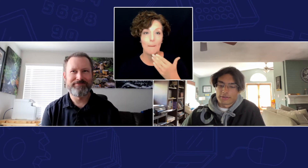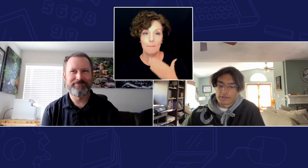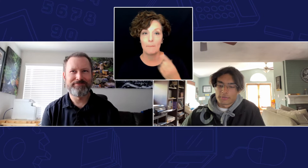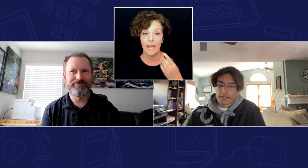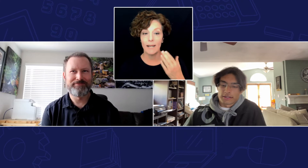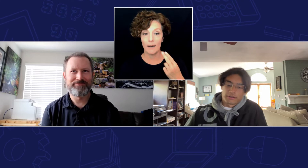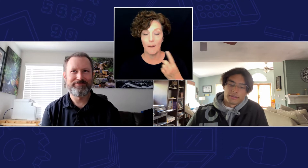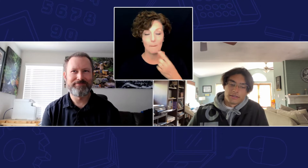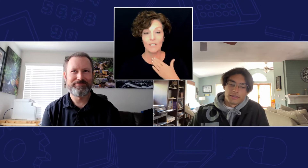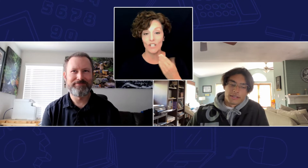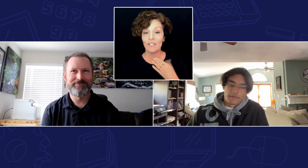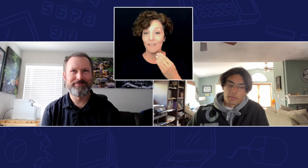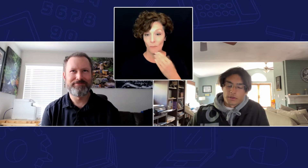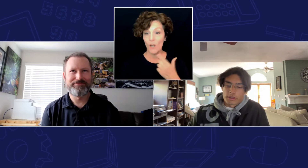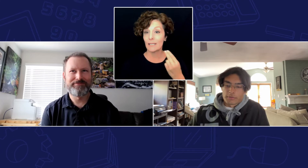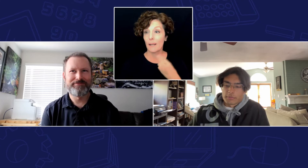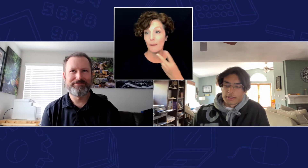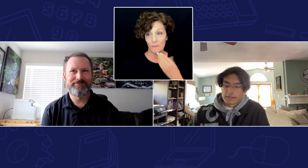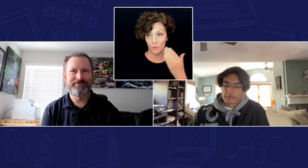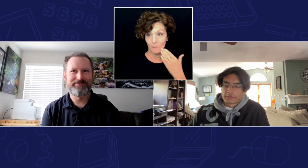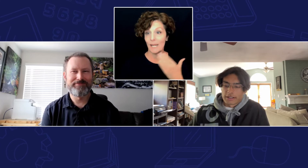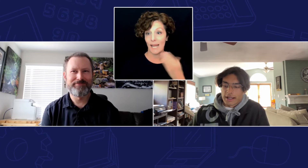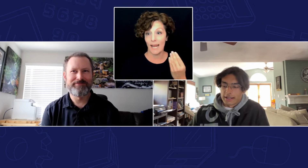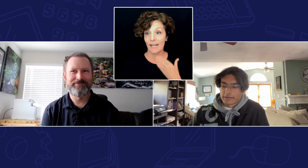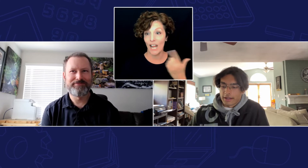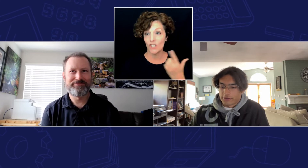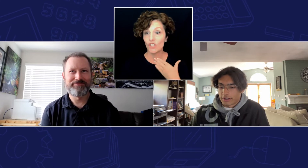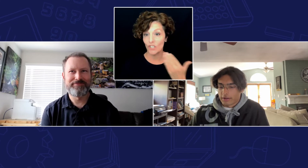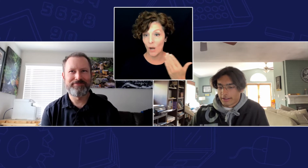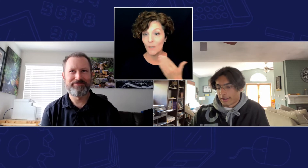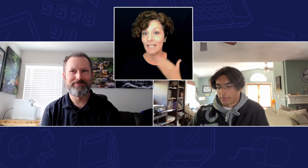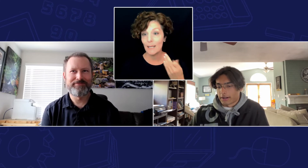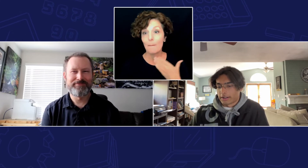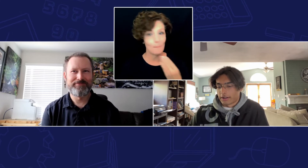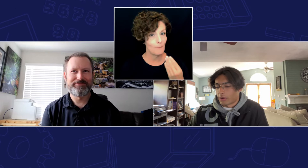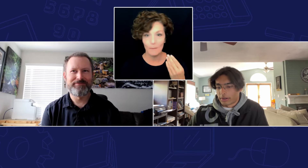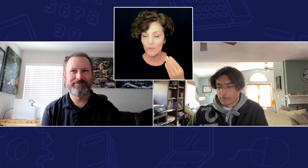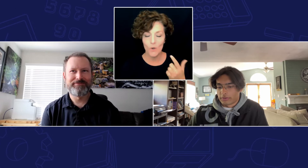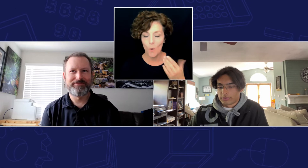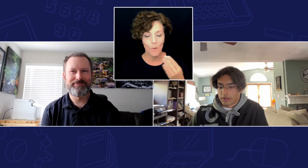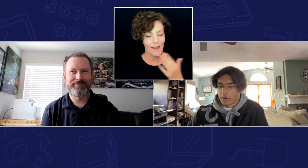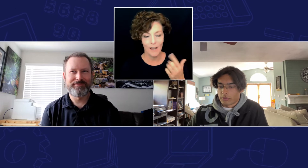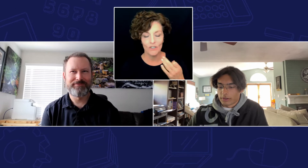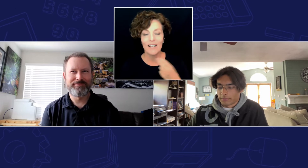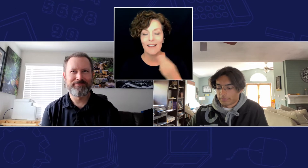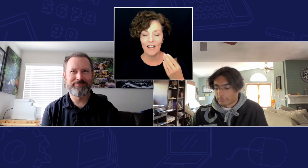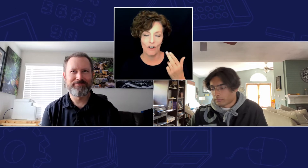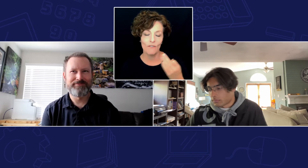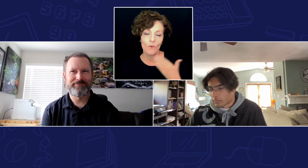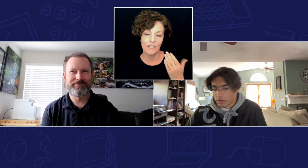and being like if the ball is coming to me and I shout like that is mine then no one else can go for it so